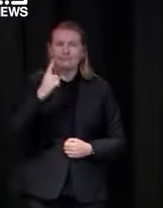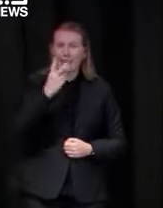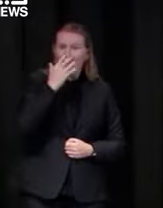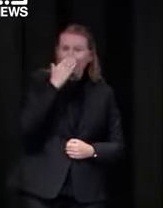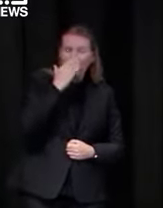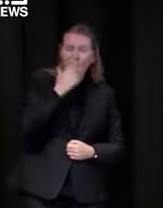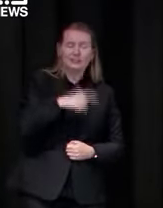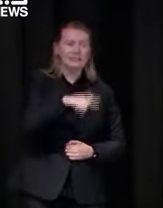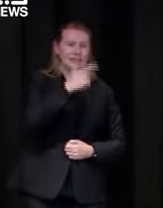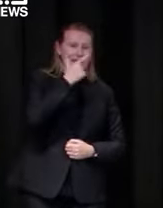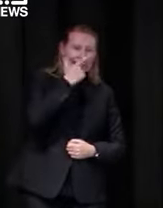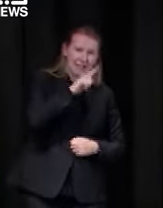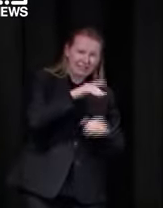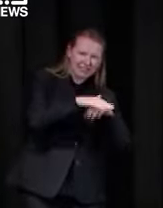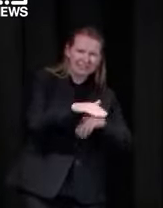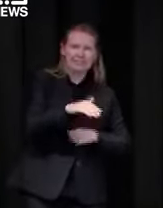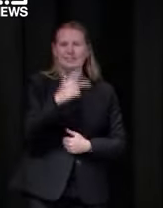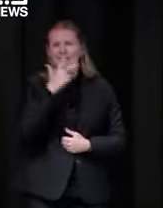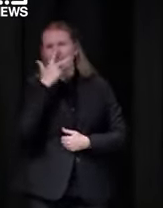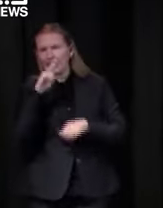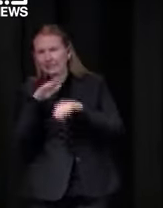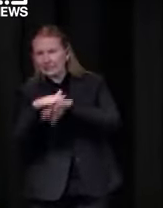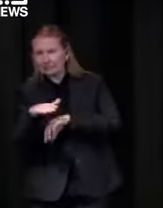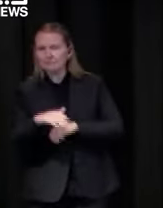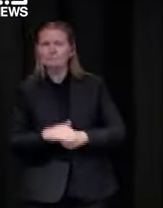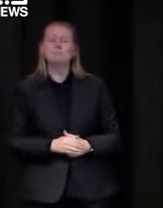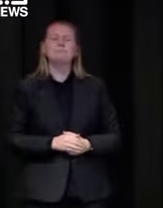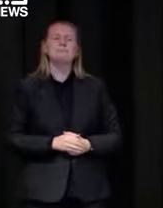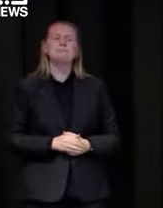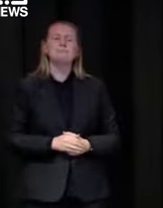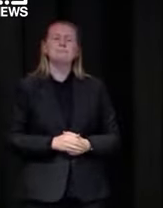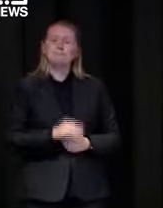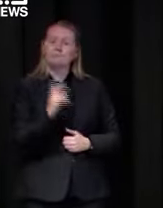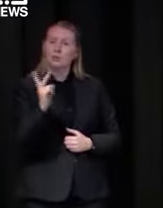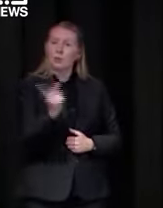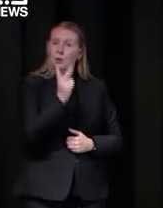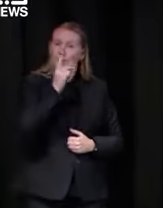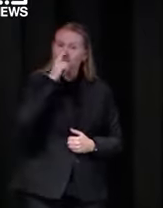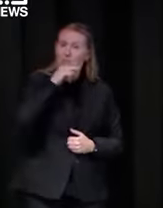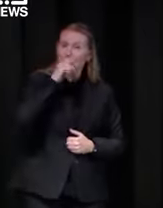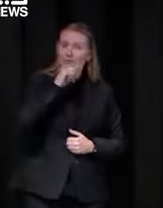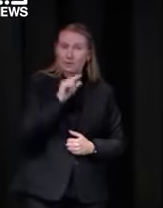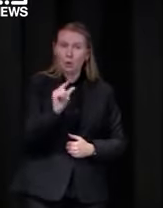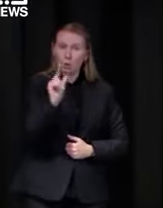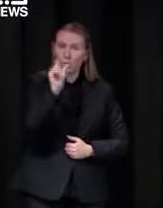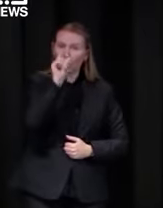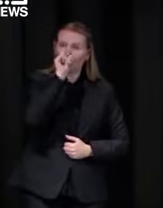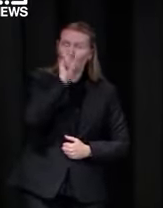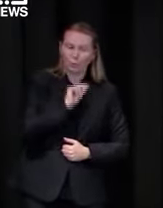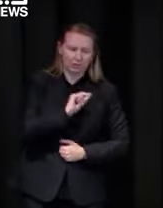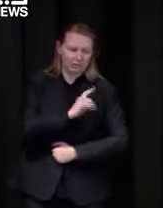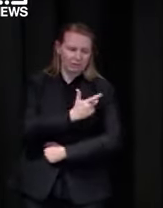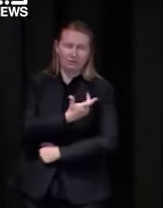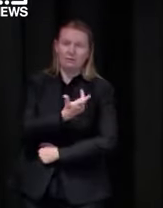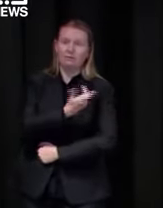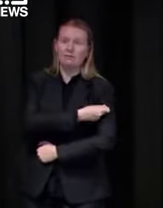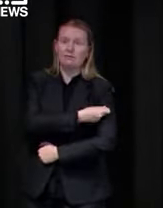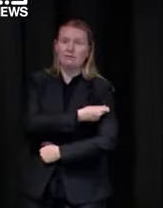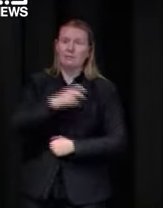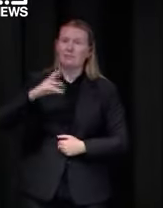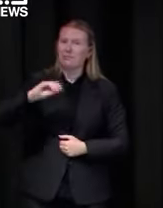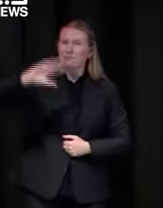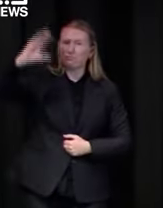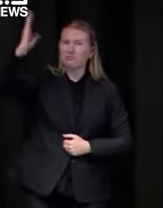70s and in their 80s and these people had been eligible for vaccination from the first day of our vaccine rollout in